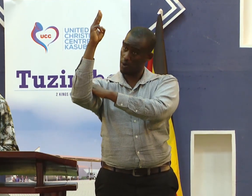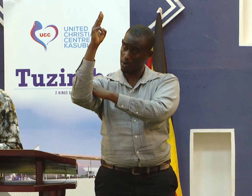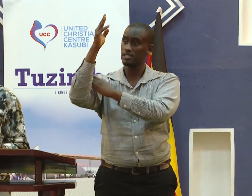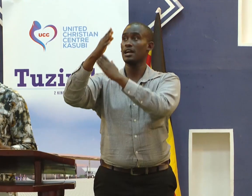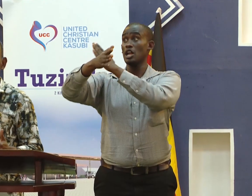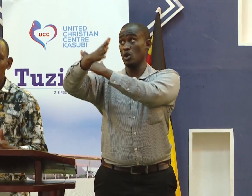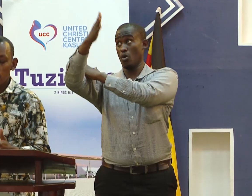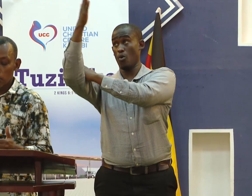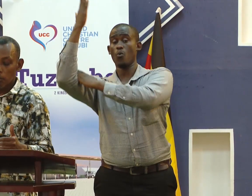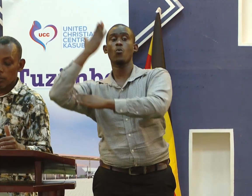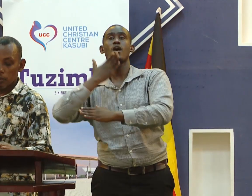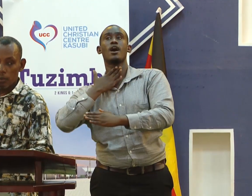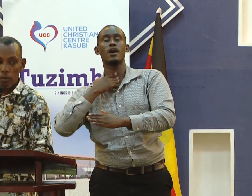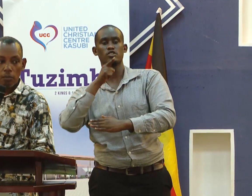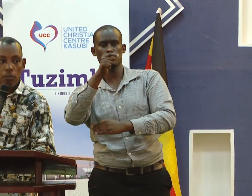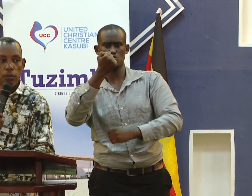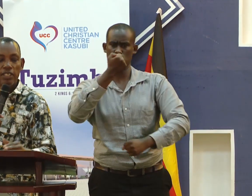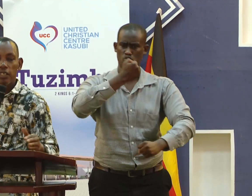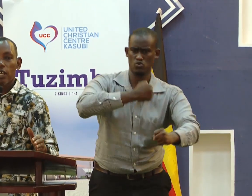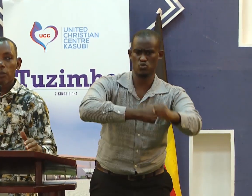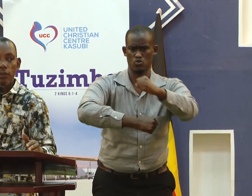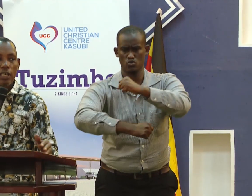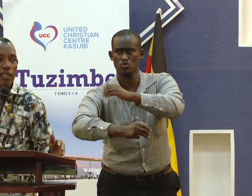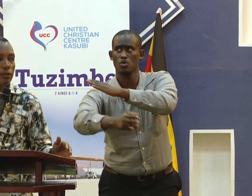For that is the will of God and it is what he requires.